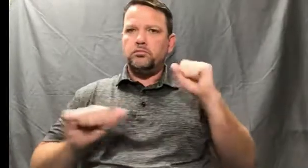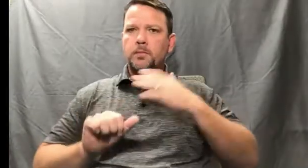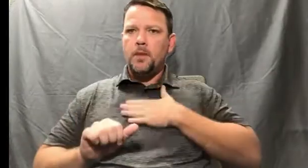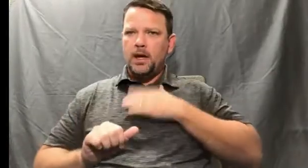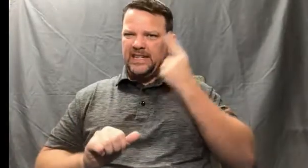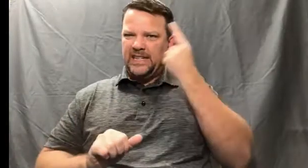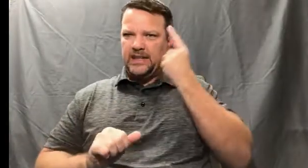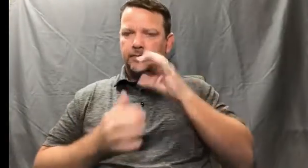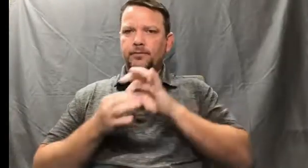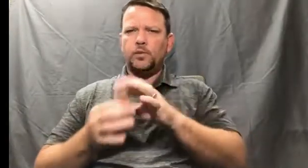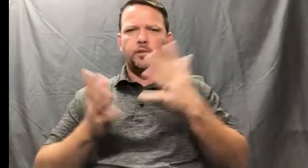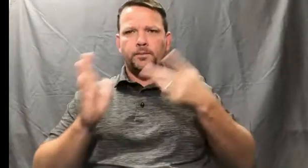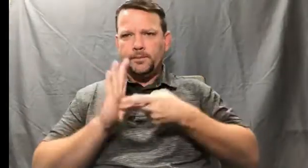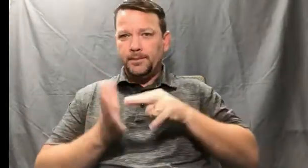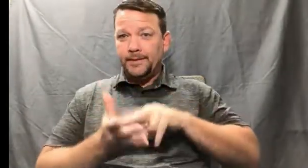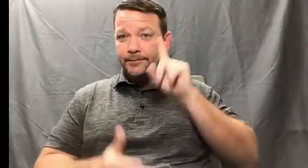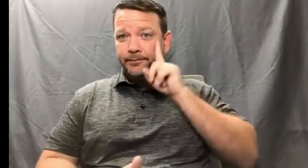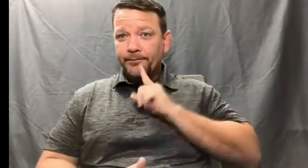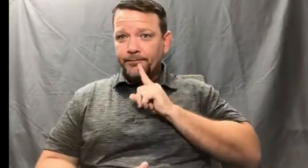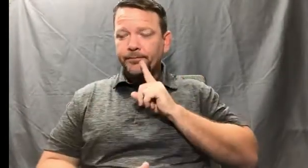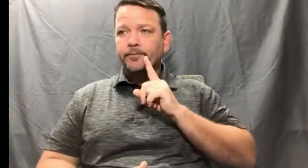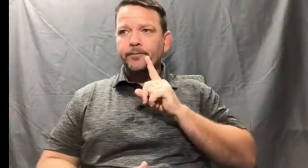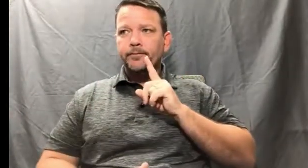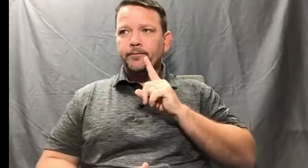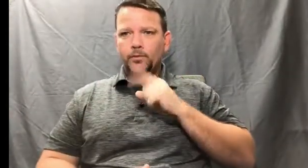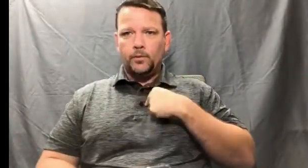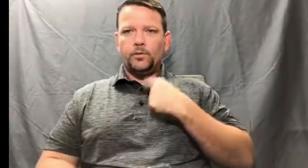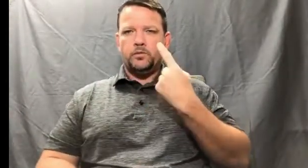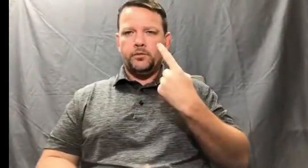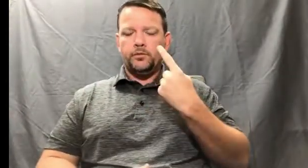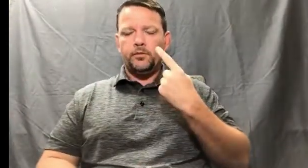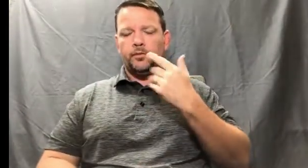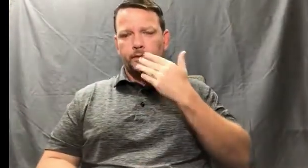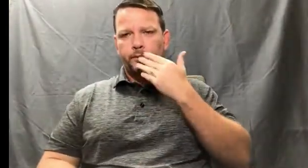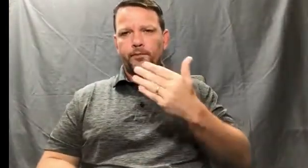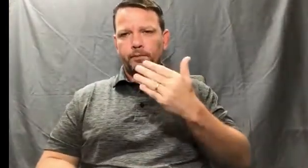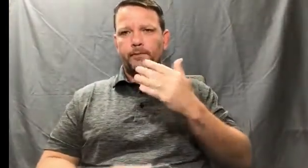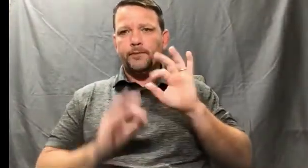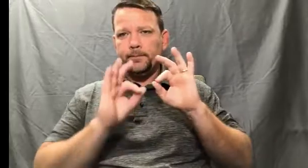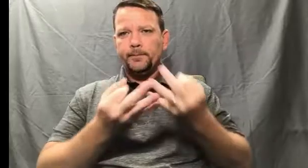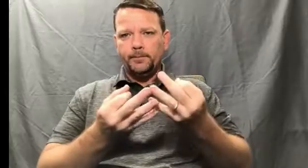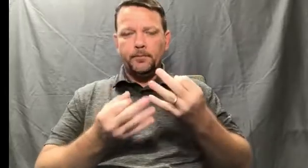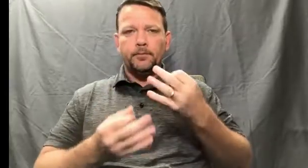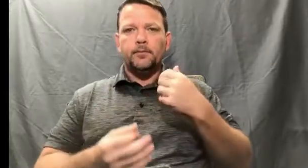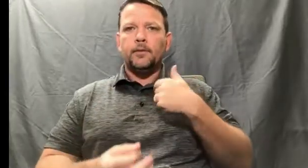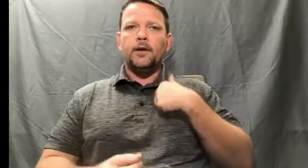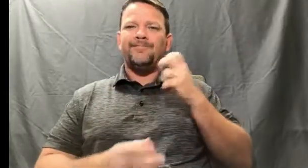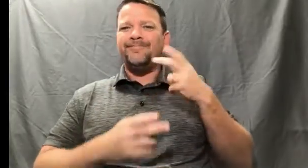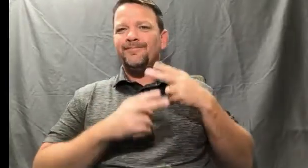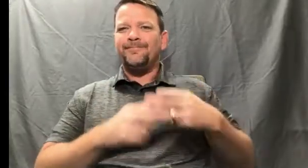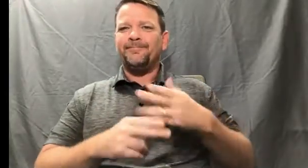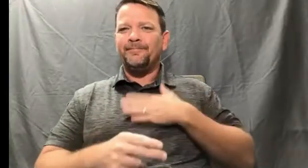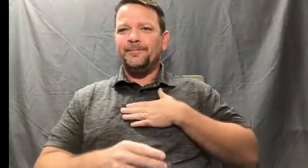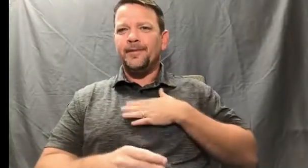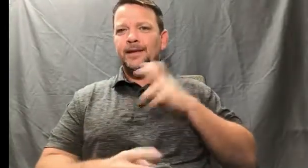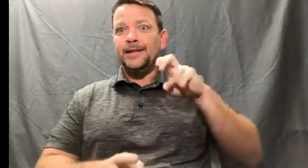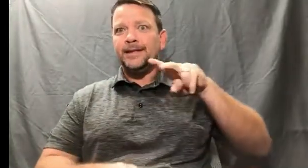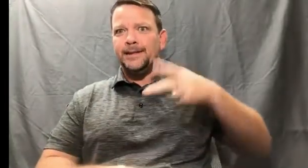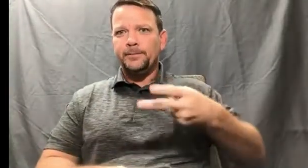So when I think of the Deaf loud, what it means to be Deaf, there's some good families.